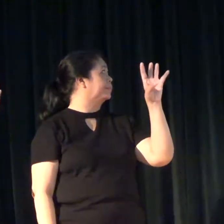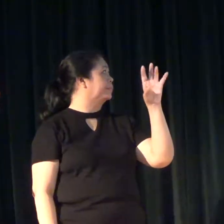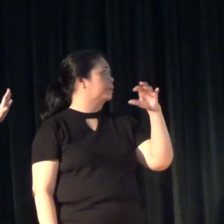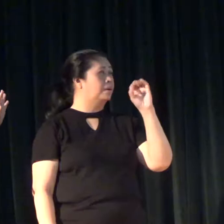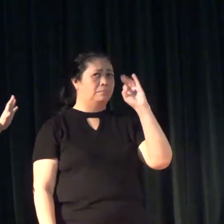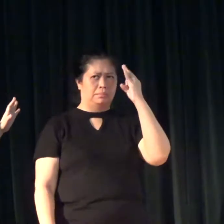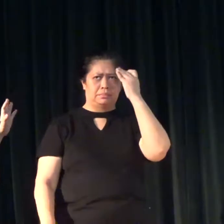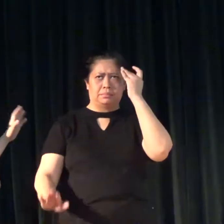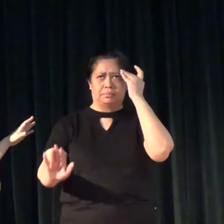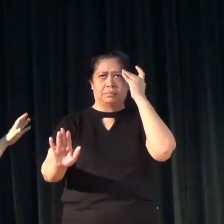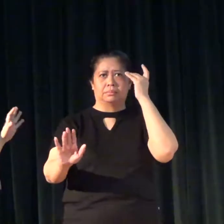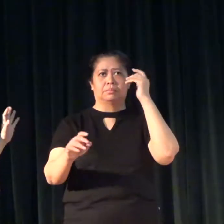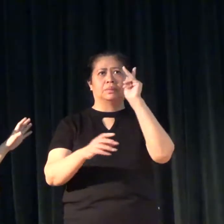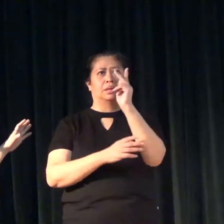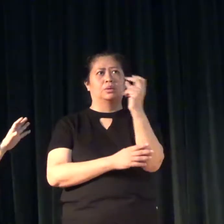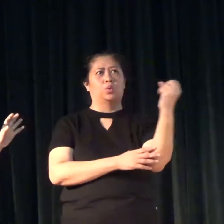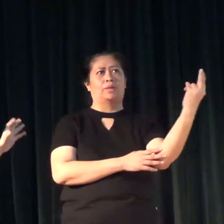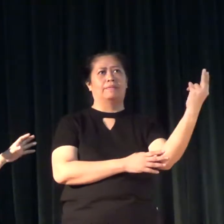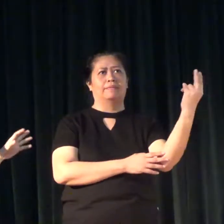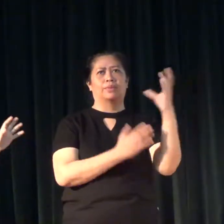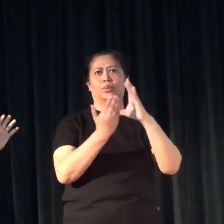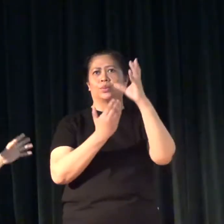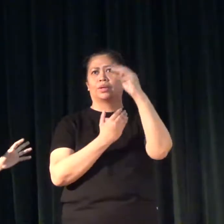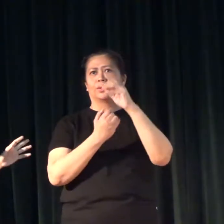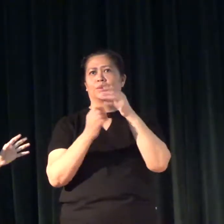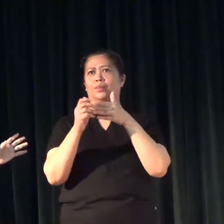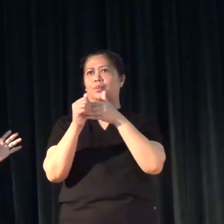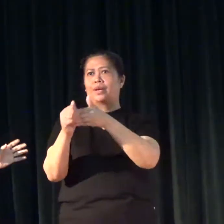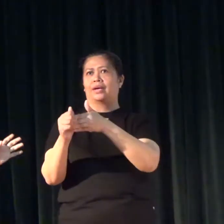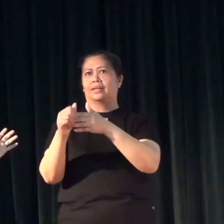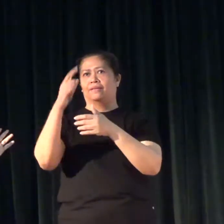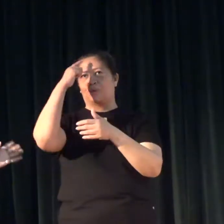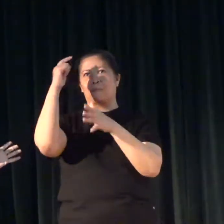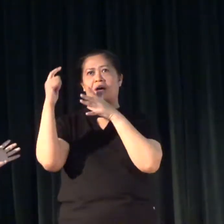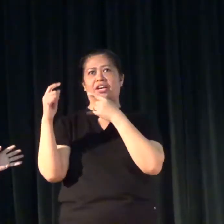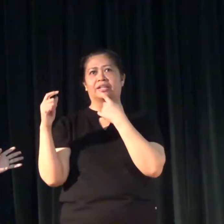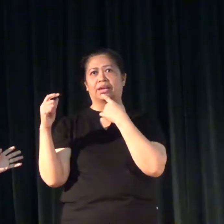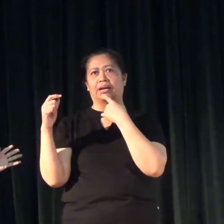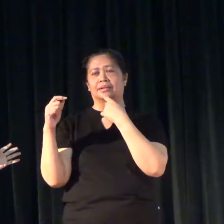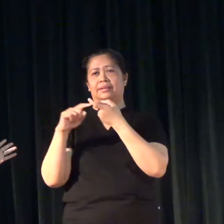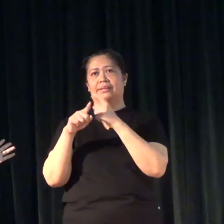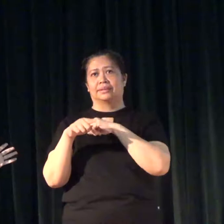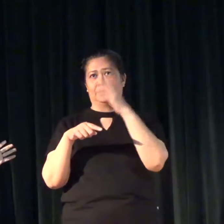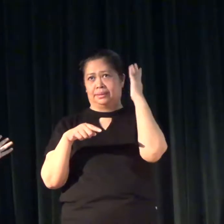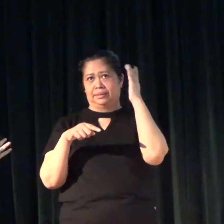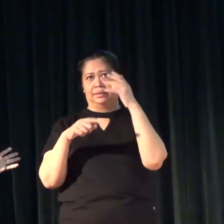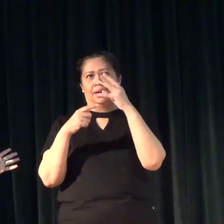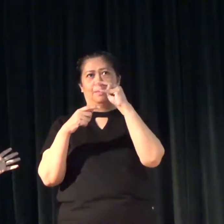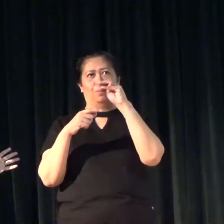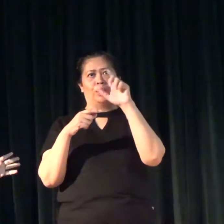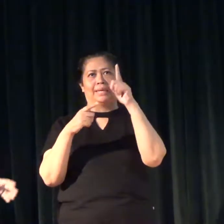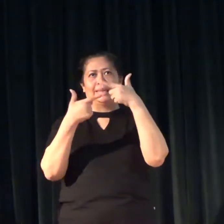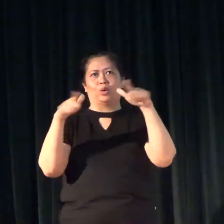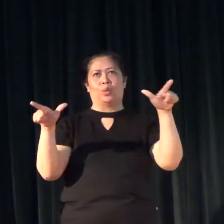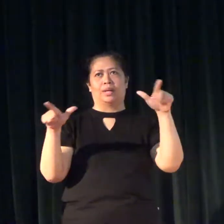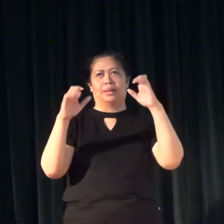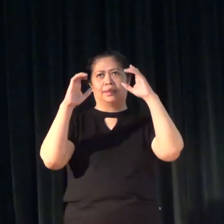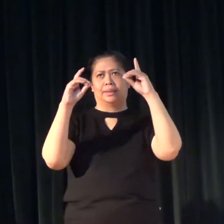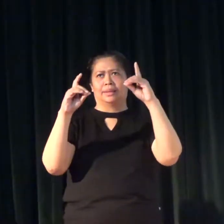if you're familiar with the K-12 curriculum guide for modern tab-based multilingual education,